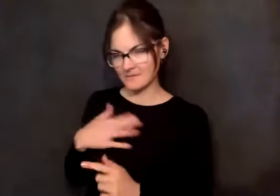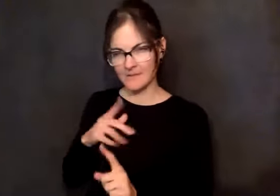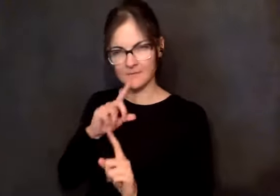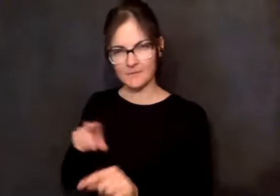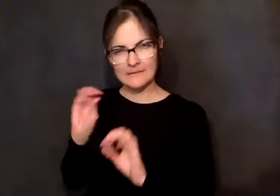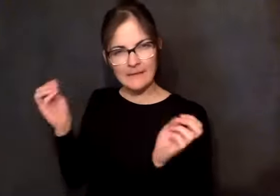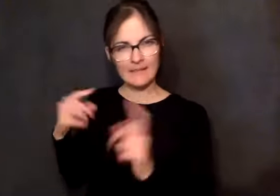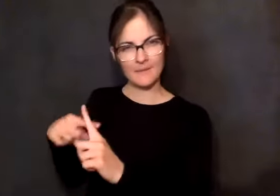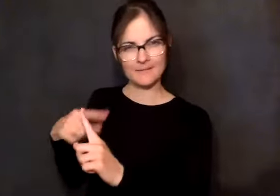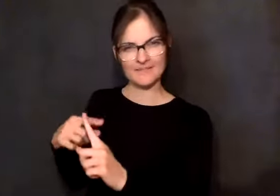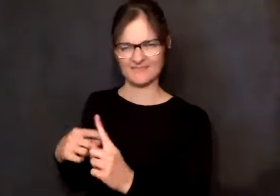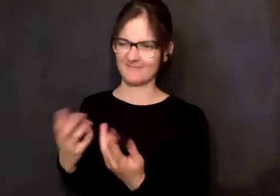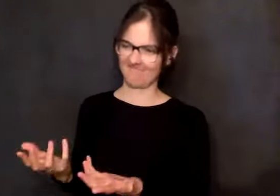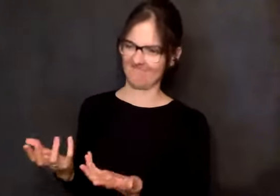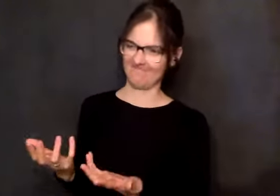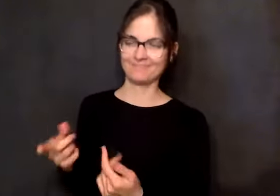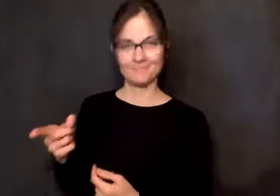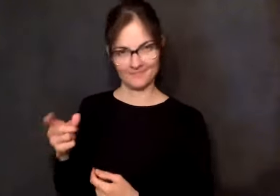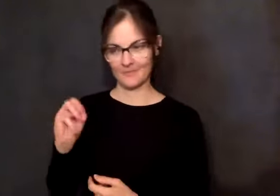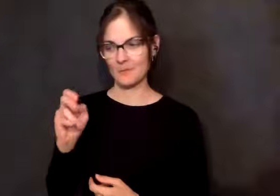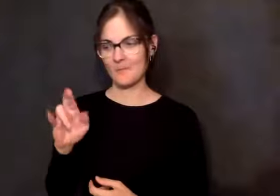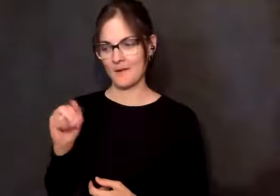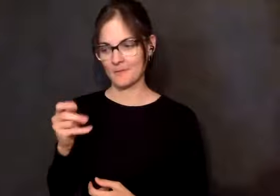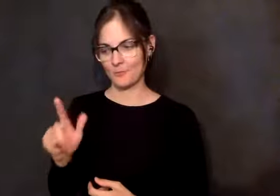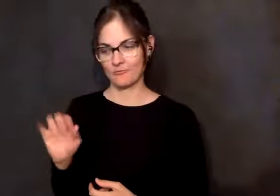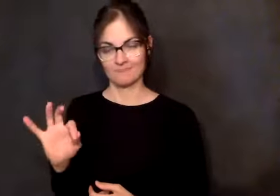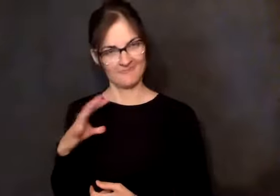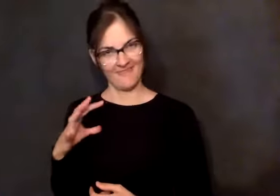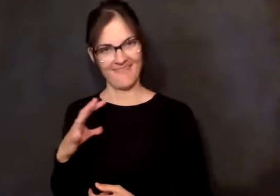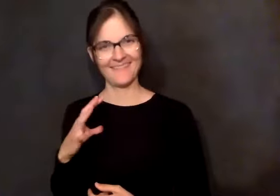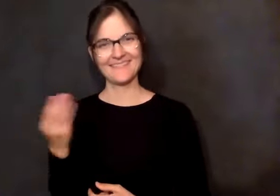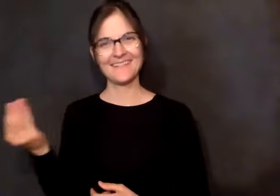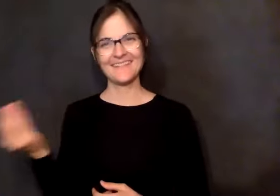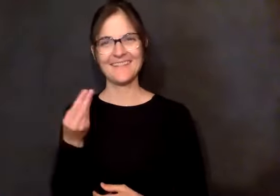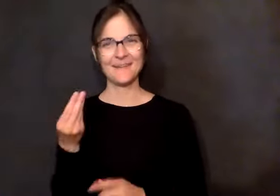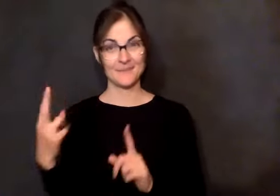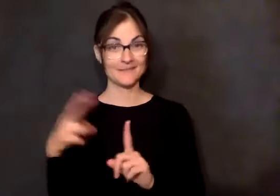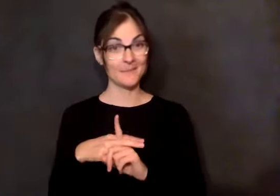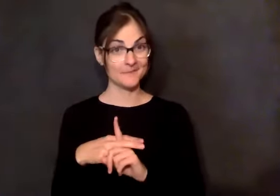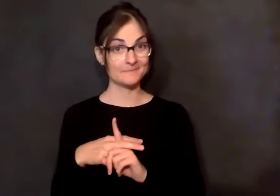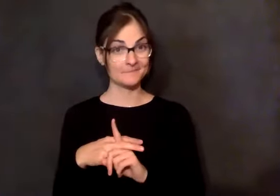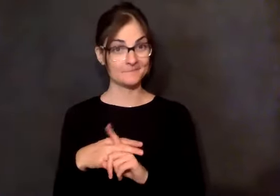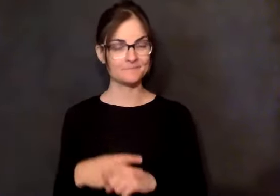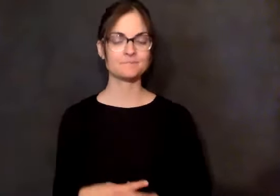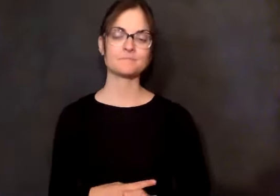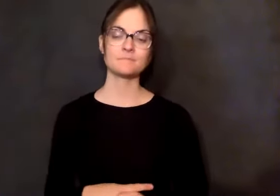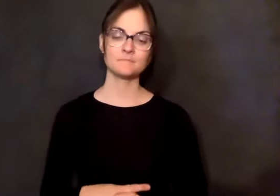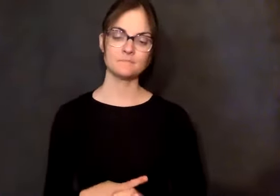So then came an assignment. See, another one of these spiritual actions. The steps are the clear actions we take. But then there's all kinds of other things we've got to do.